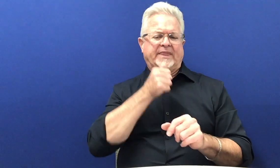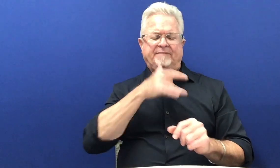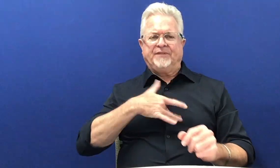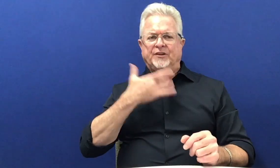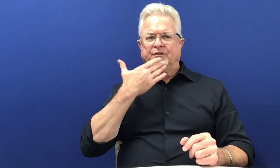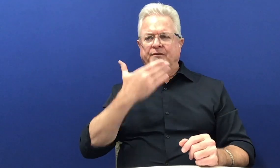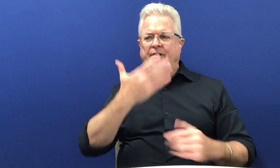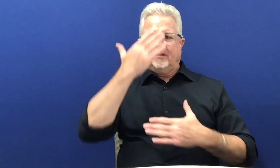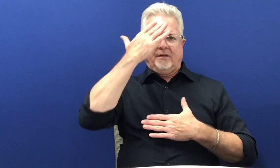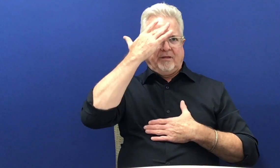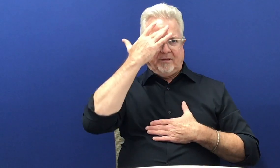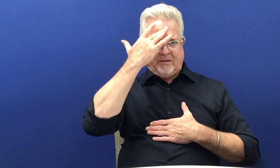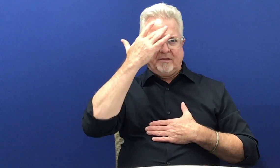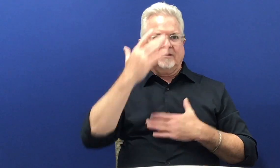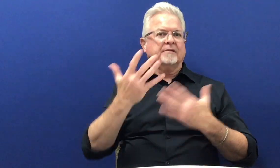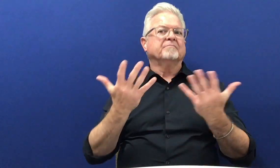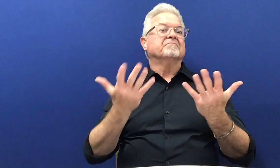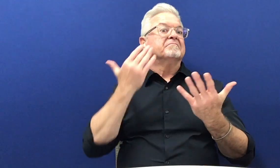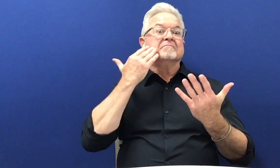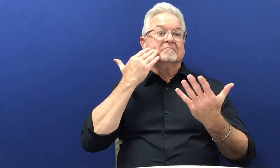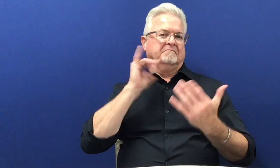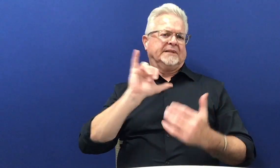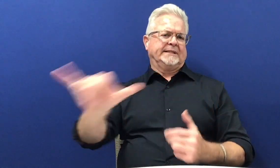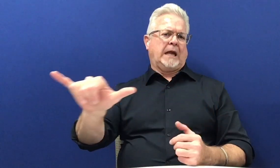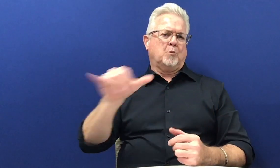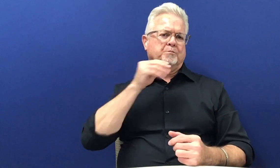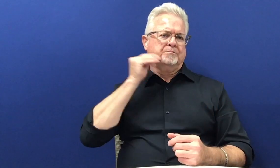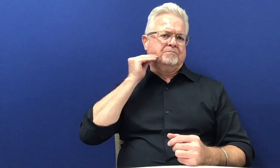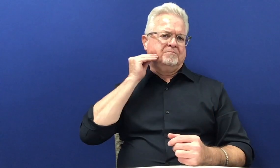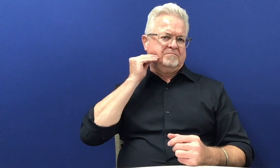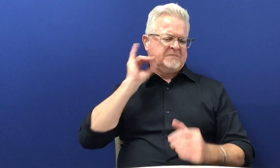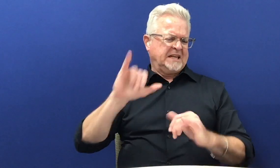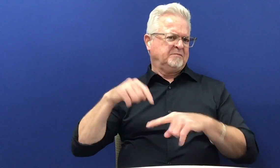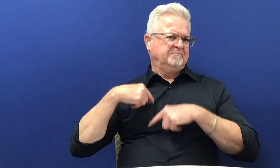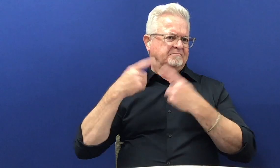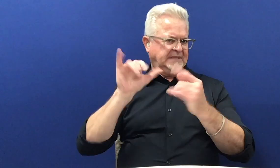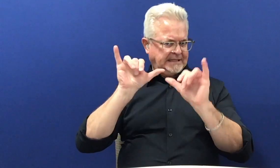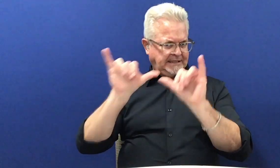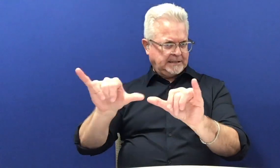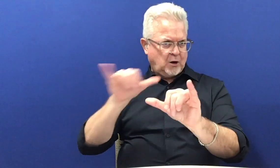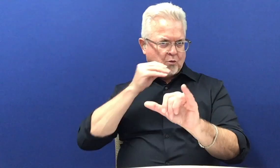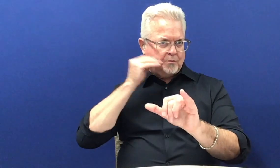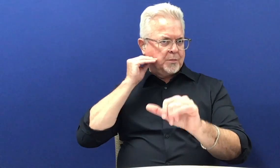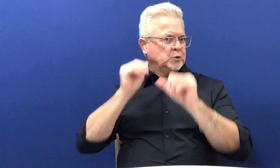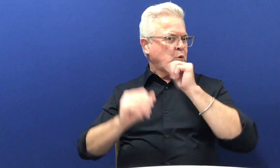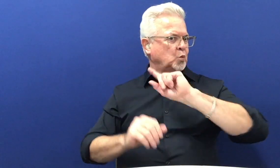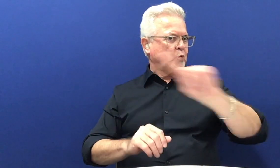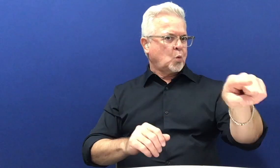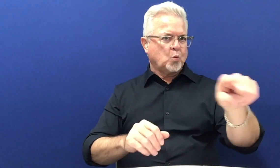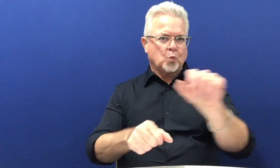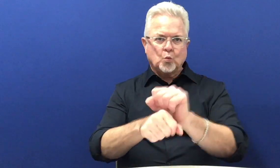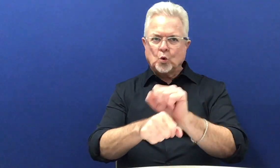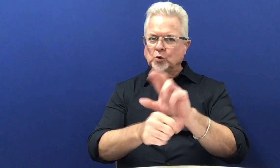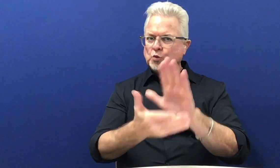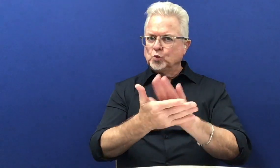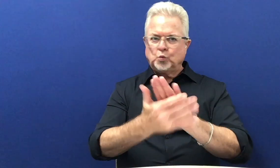Now, suppose you're not feeling well. Firstly, stay home. Don't go to work.